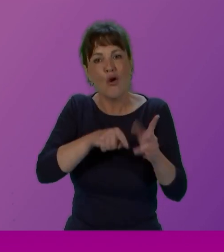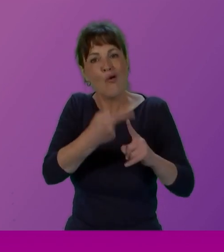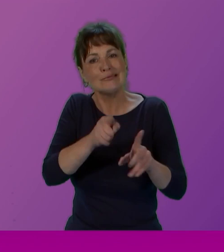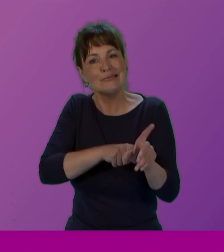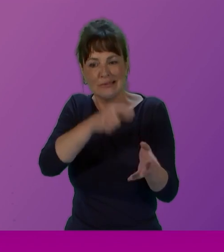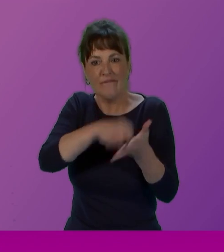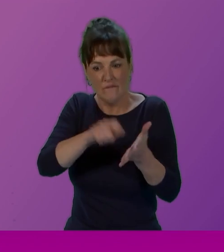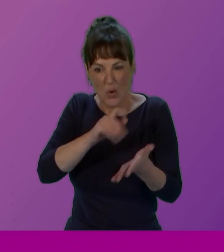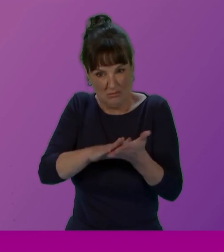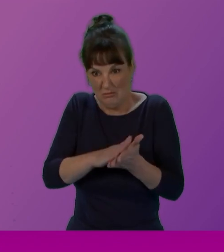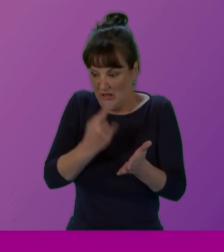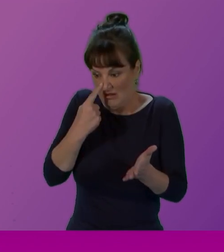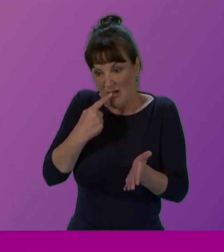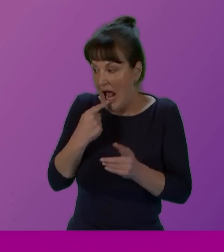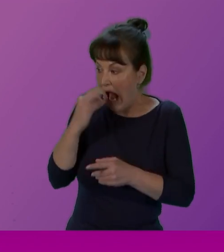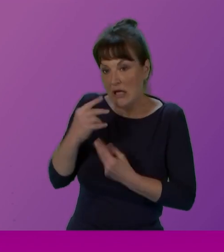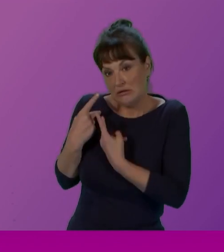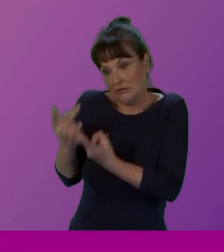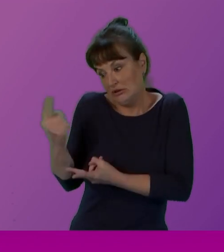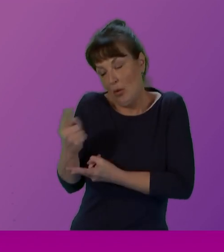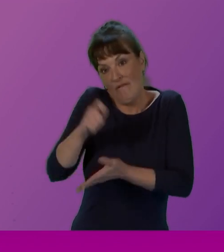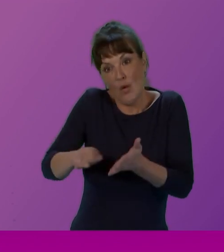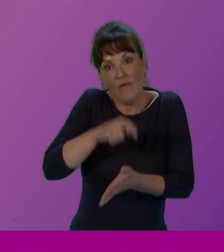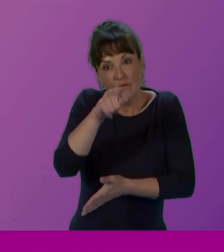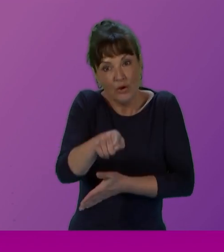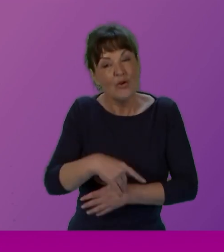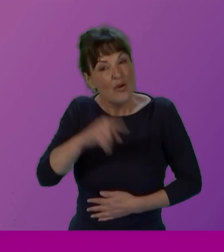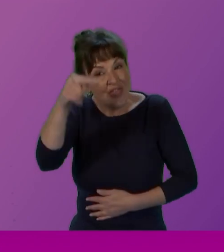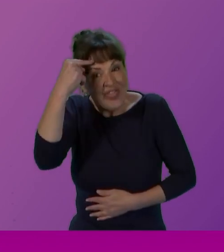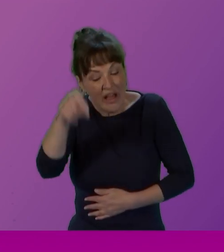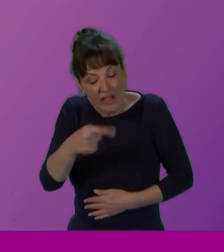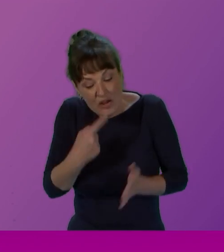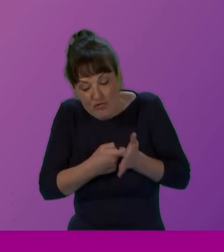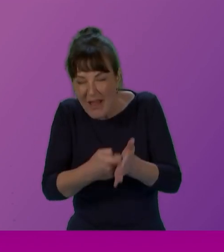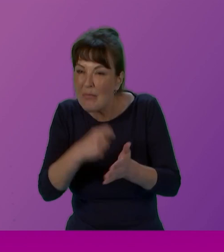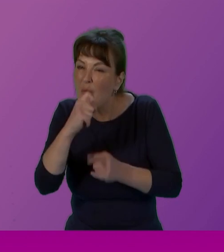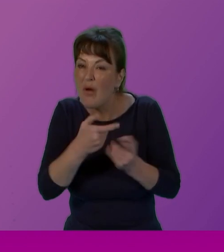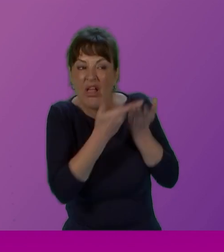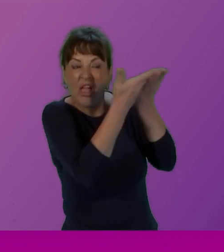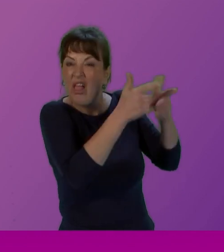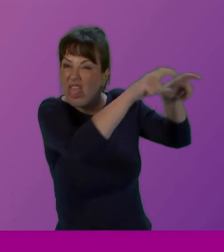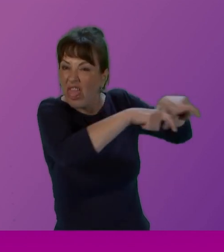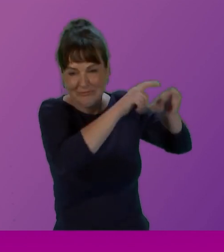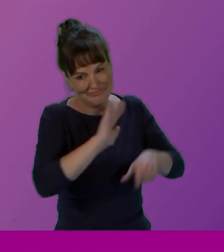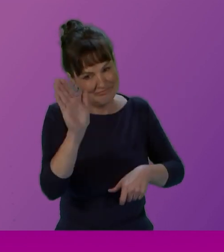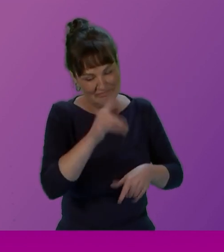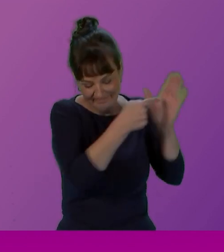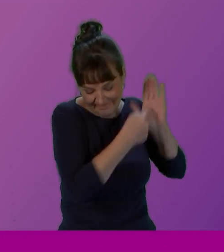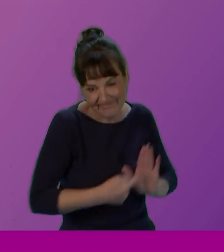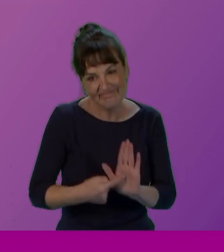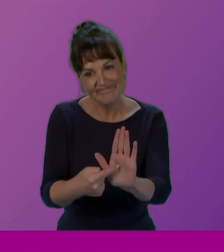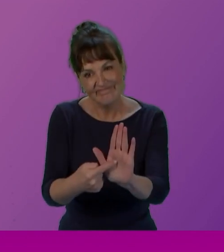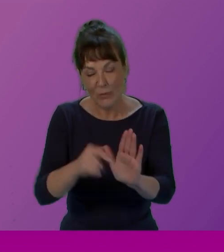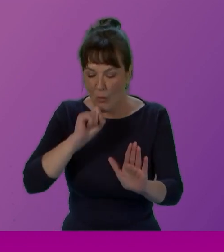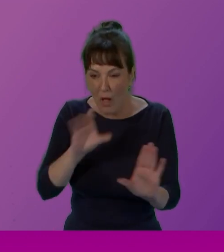doesn't make a difference, so we're setting up an advisory group to drive these recommendations forward, and that too will be cross-party and informed by